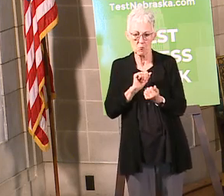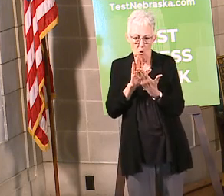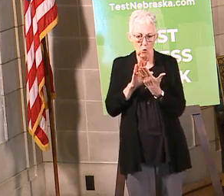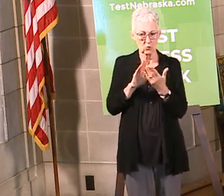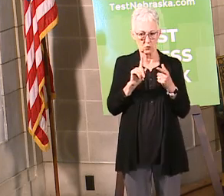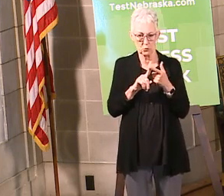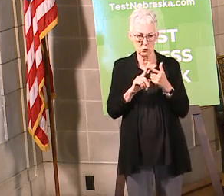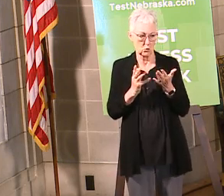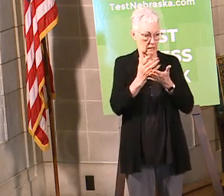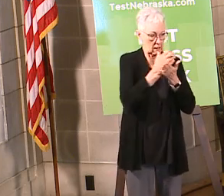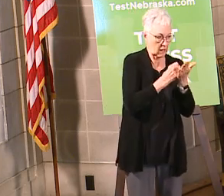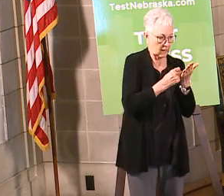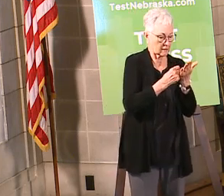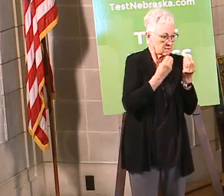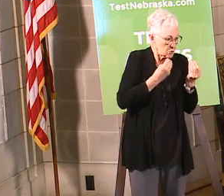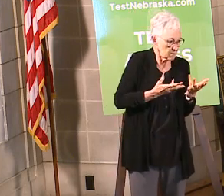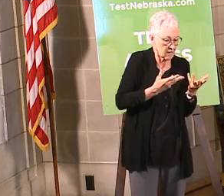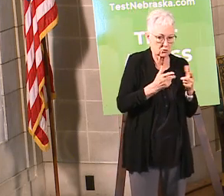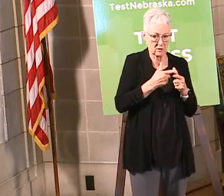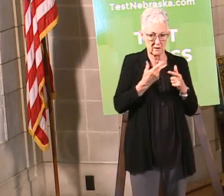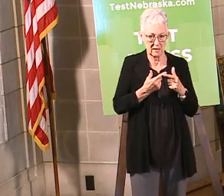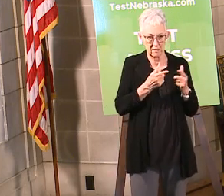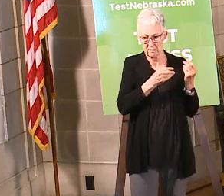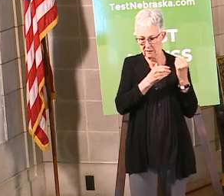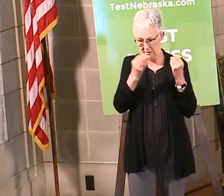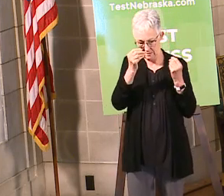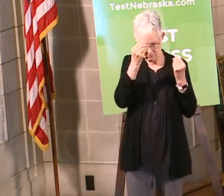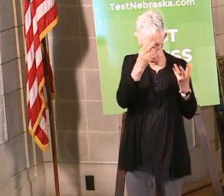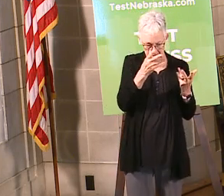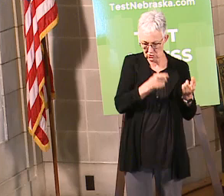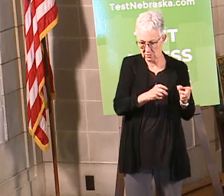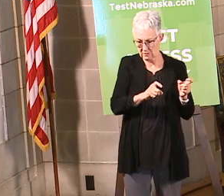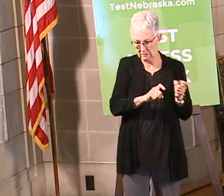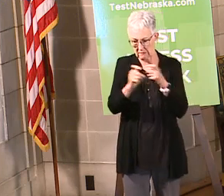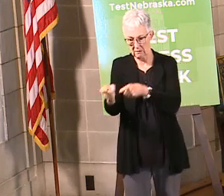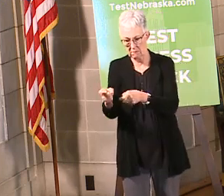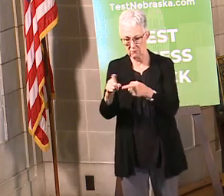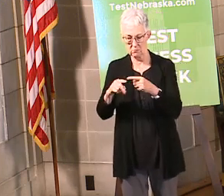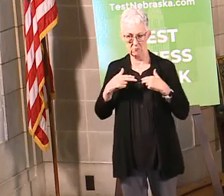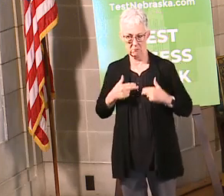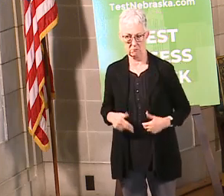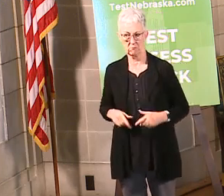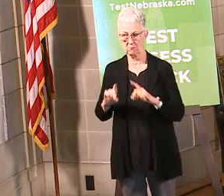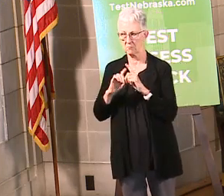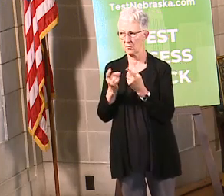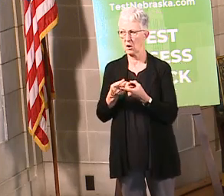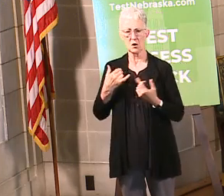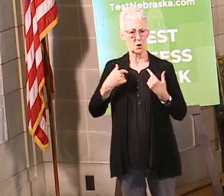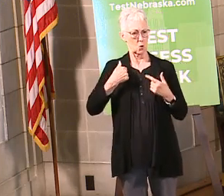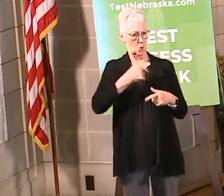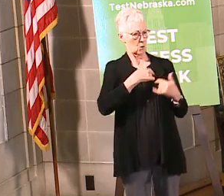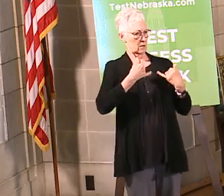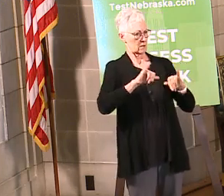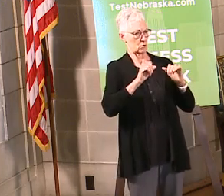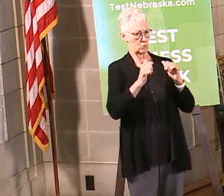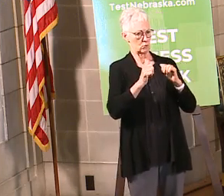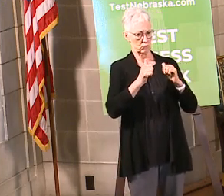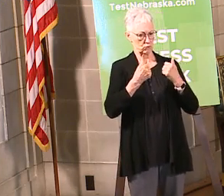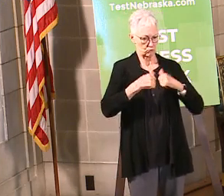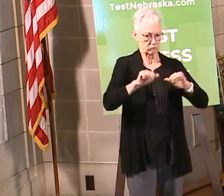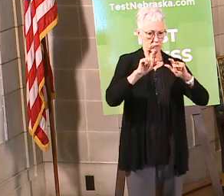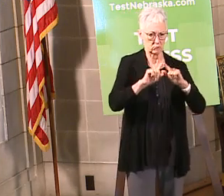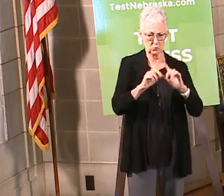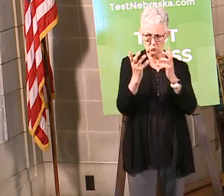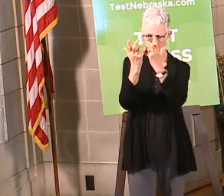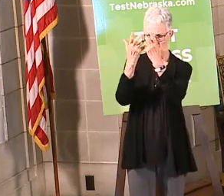that we collect is getting fed back to the public health departments and so forth. So we're still kind of working out the system. But so far, the reviews, I think, have been very good